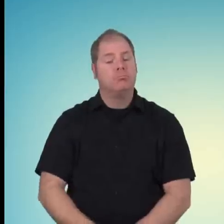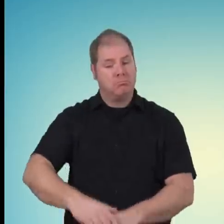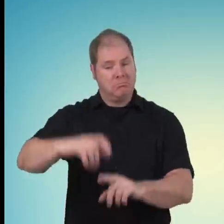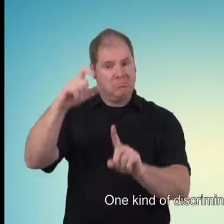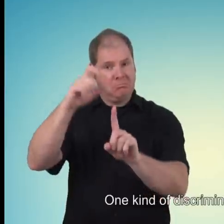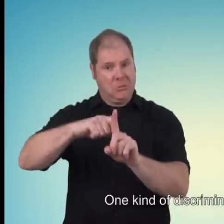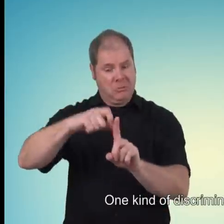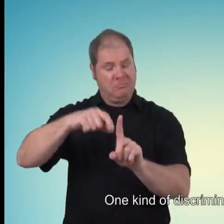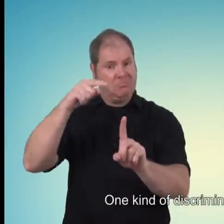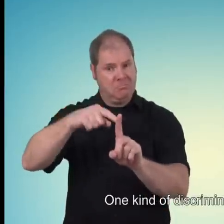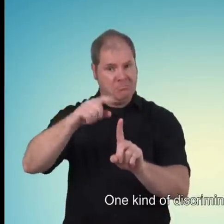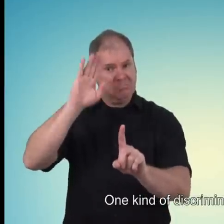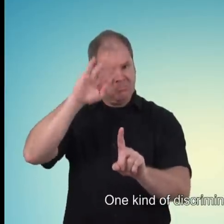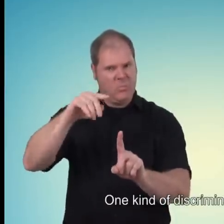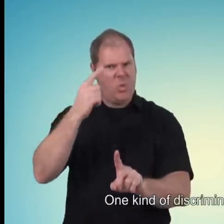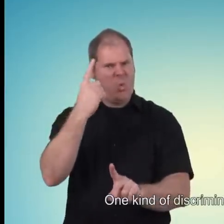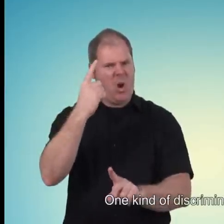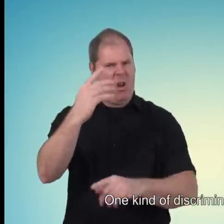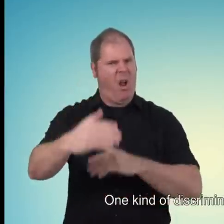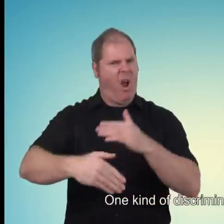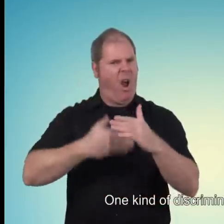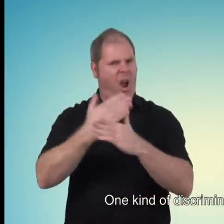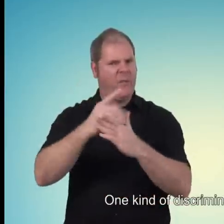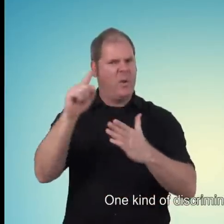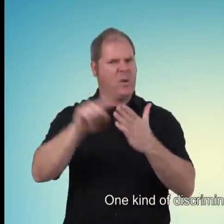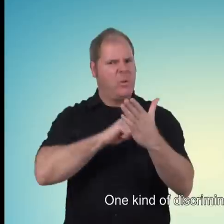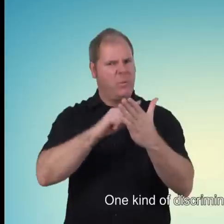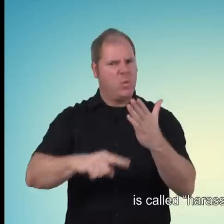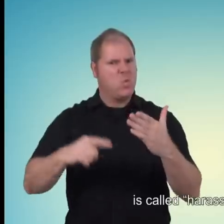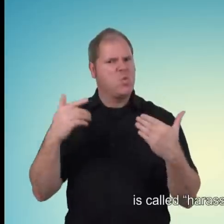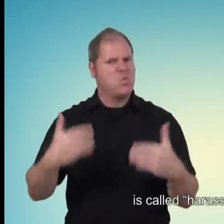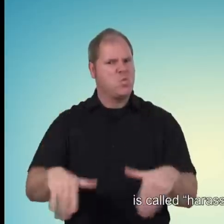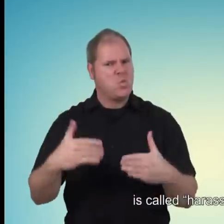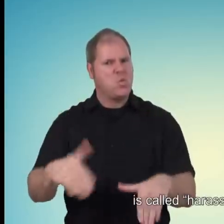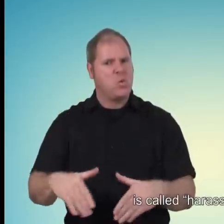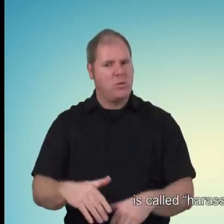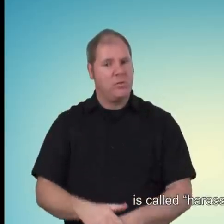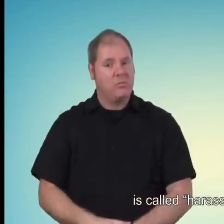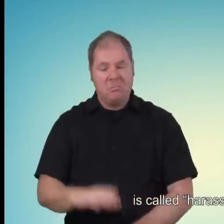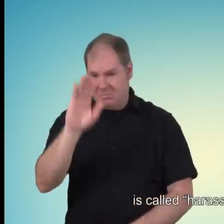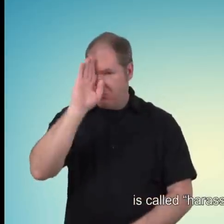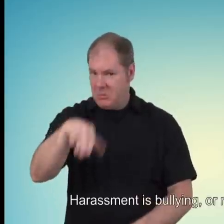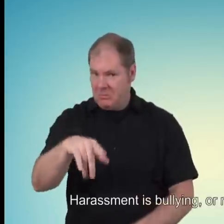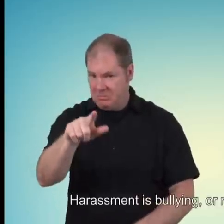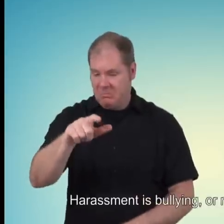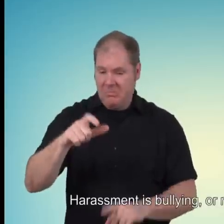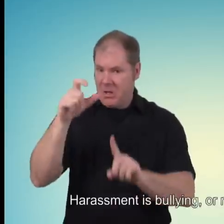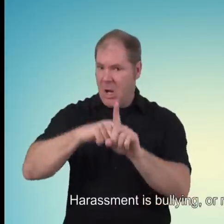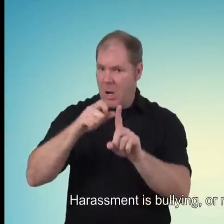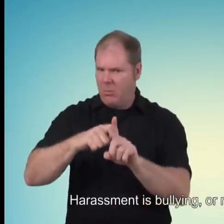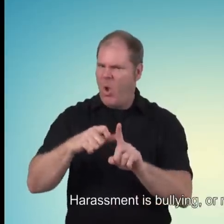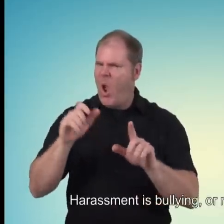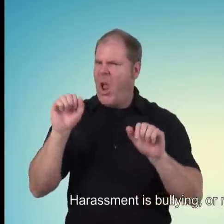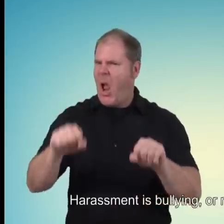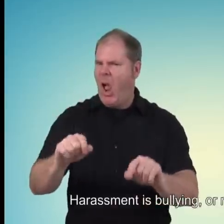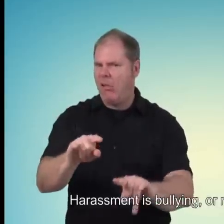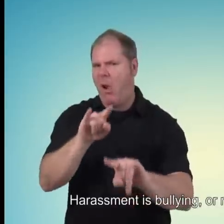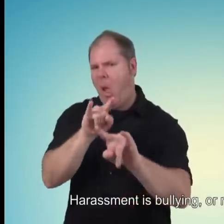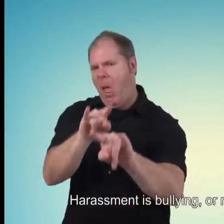One kind of discriminatory action is called harassment. Harassment is bullying or making fun of